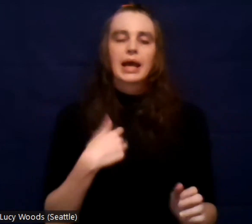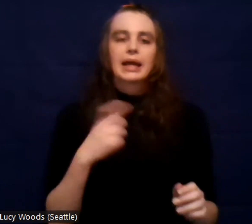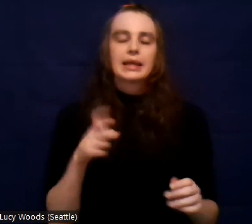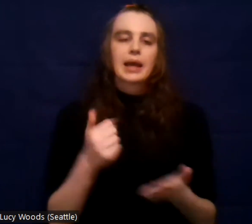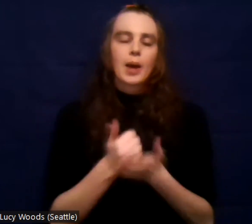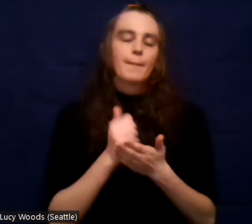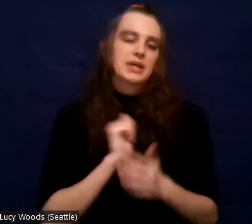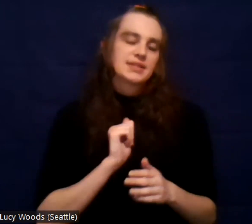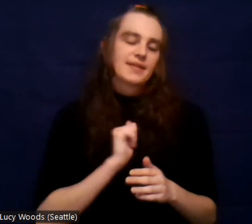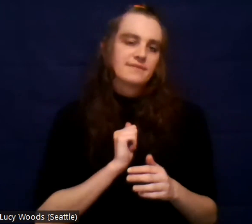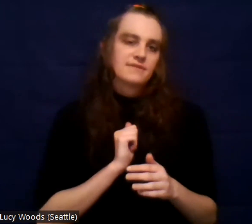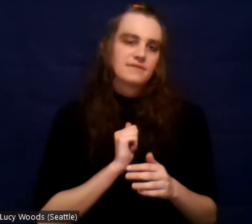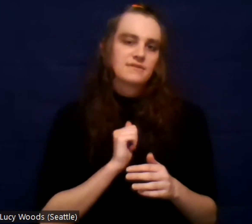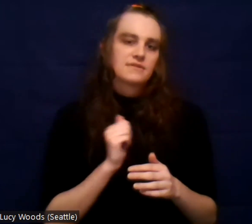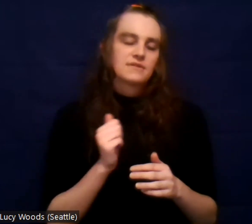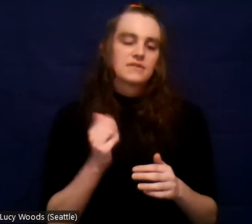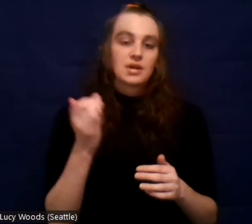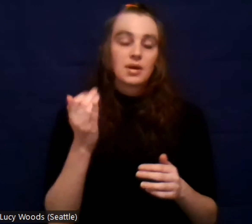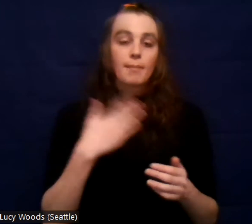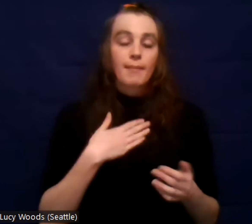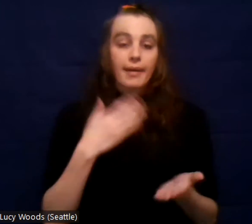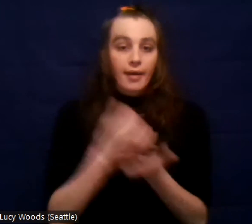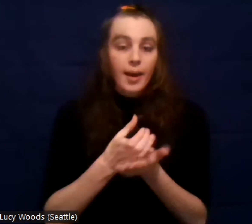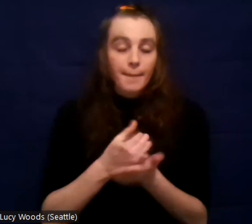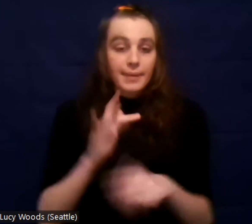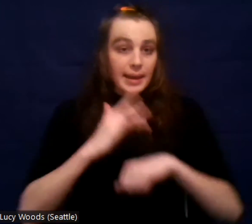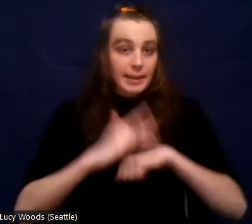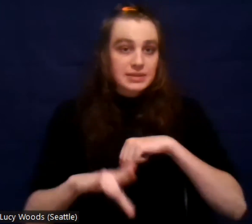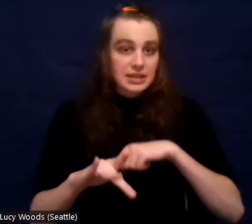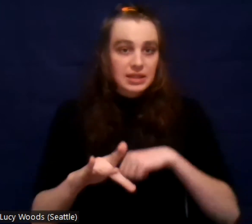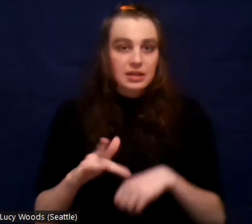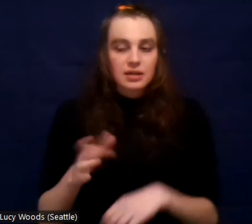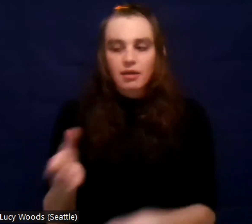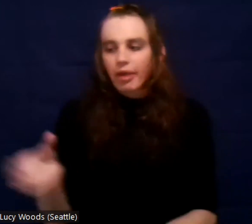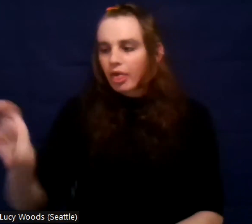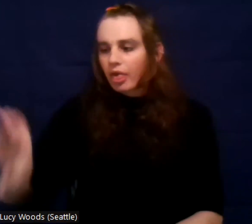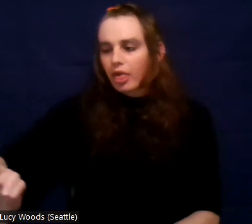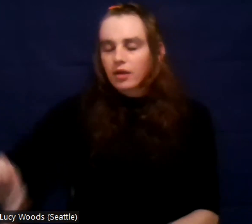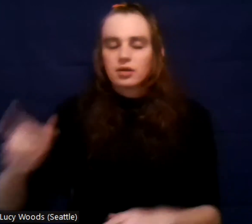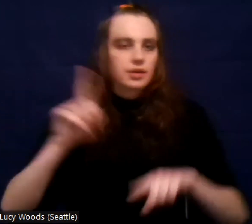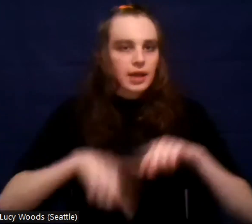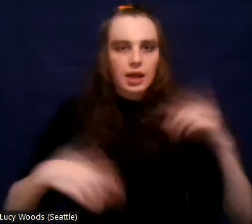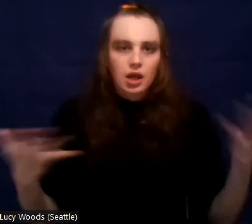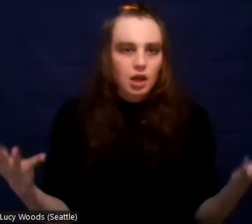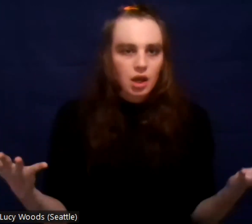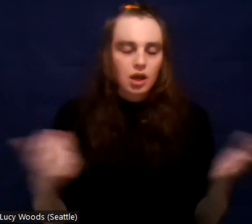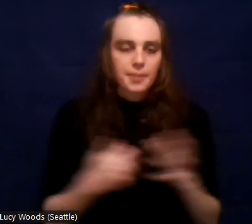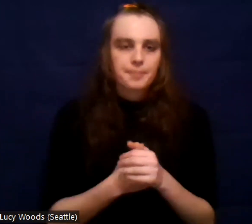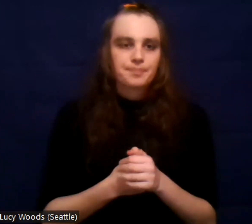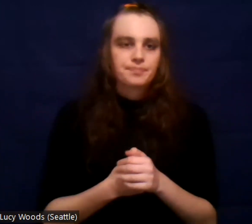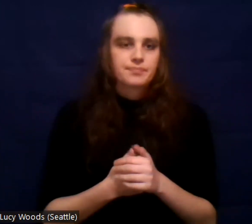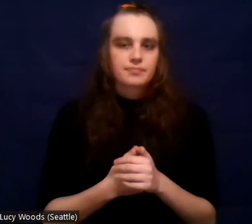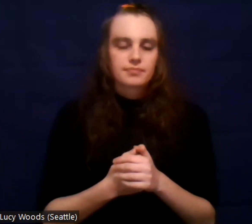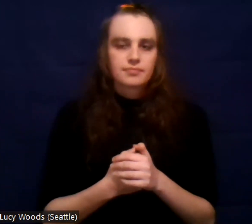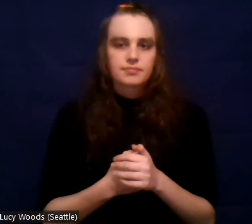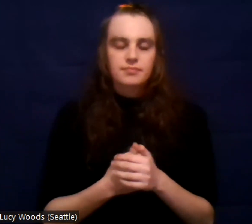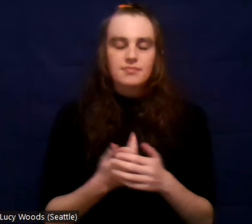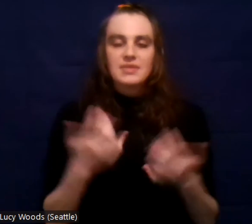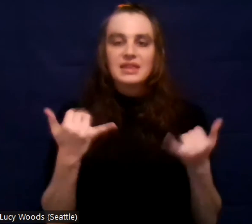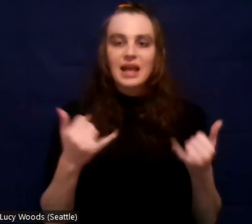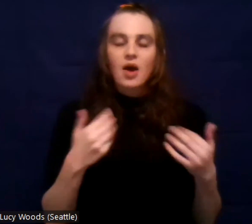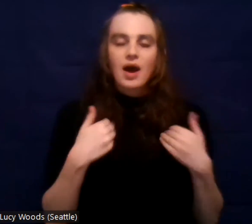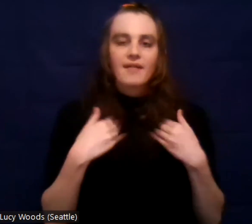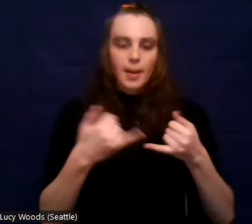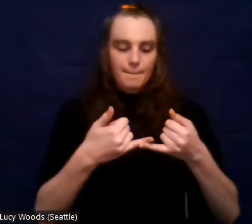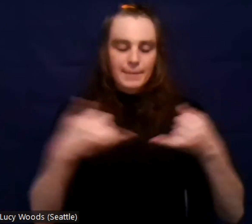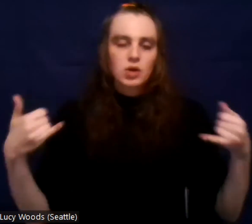can't set myself on fire to keep everyone else warm. Um, and I I've learned to keep some boundaries with my personal life